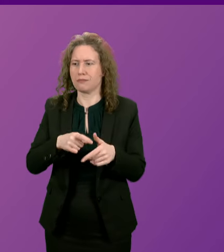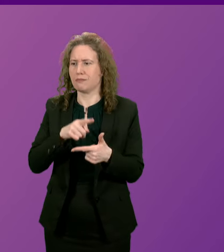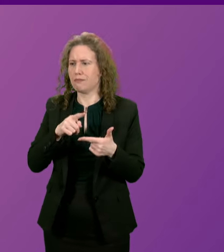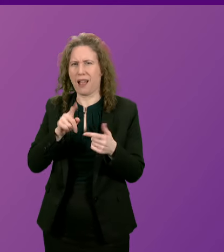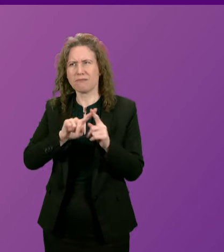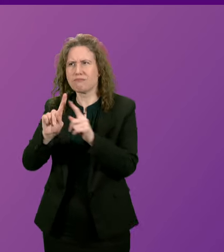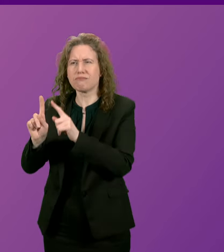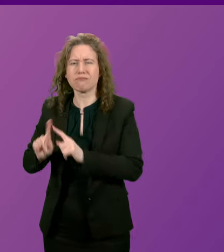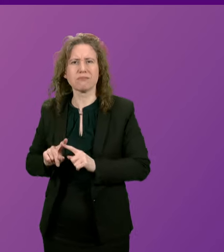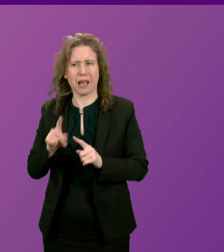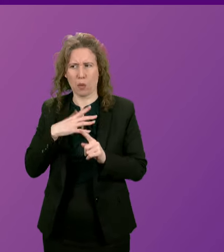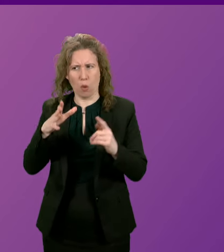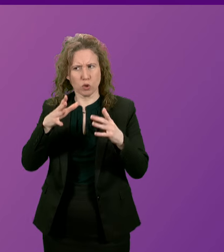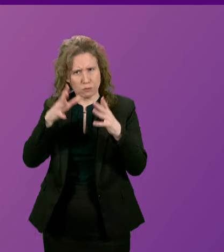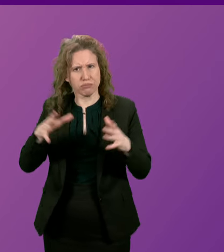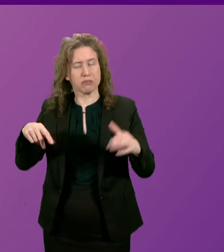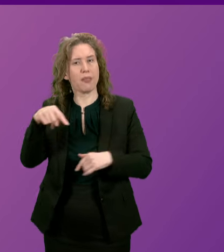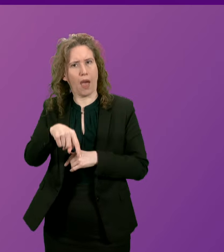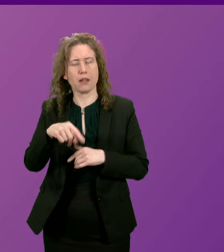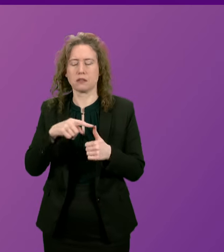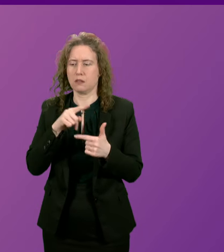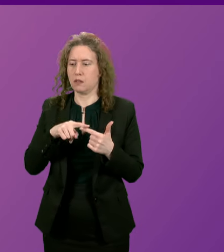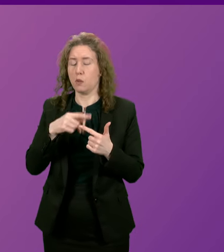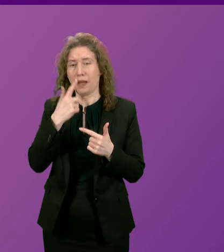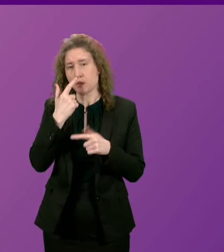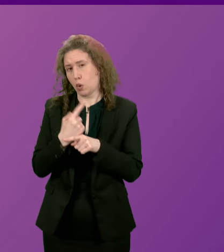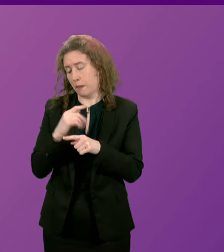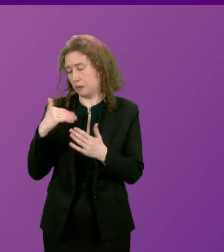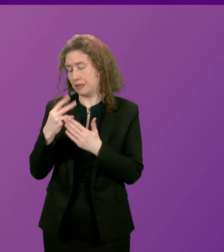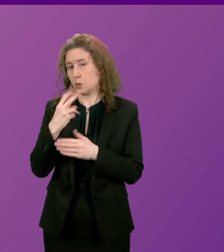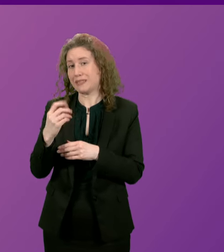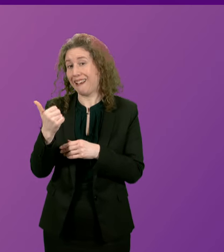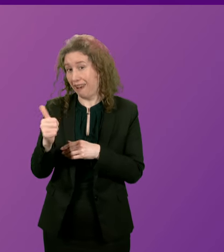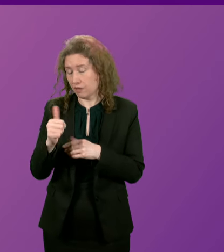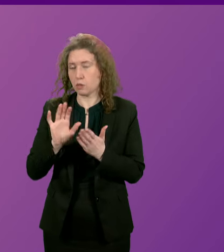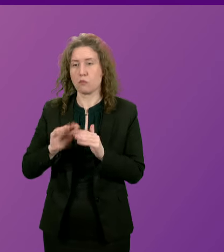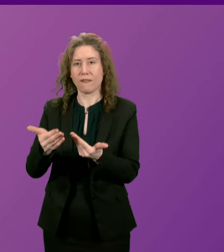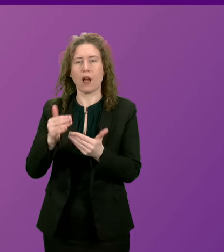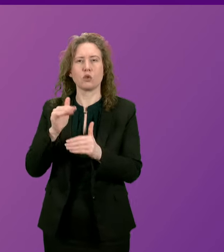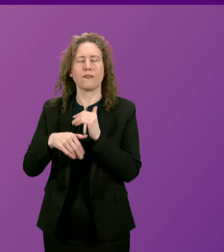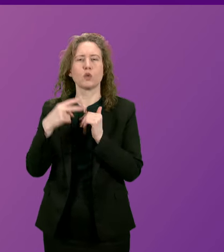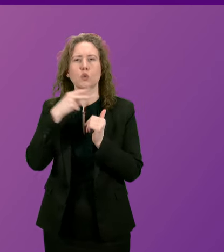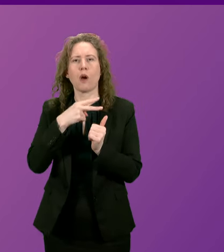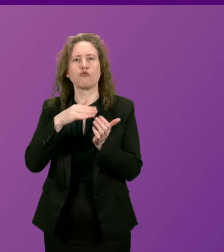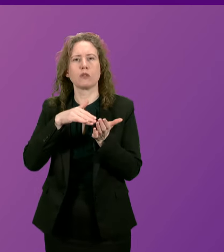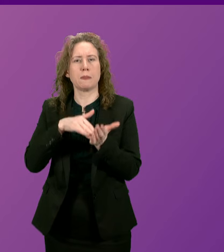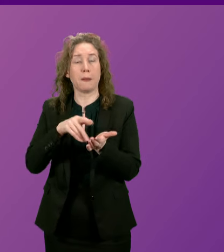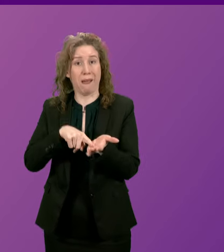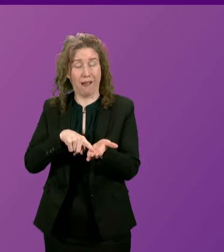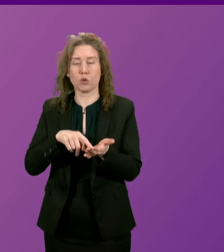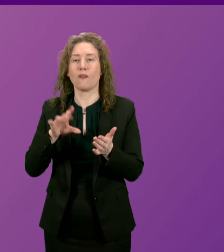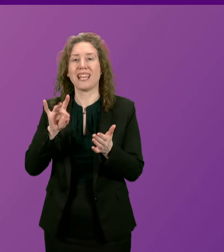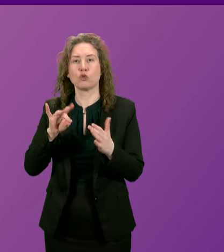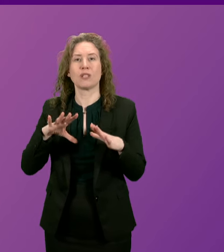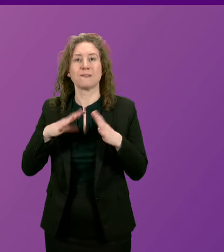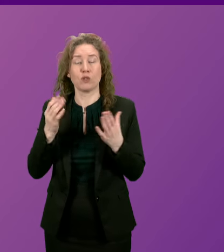which we look to accelerate. we can talk about the fact that since 2011 we've provided over £200 million of interest-free loans through